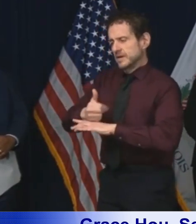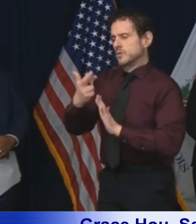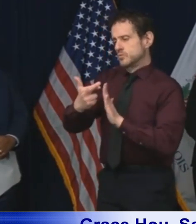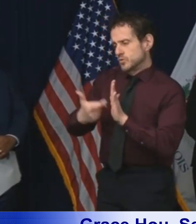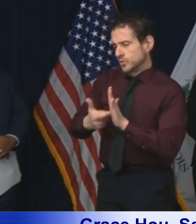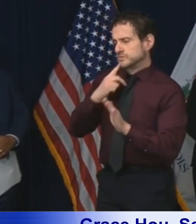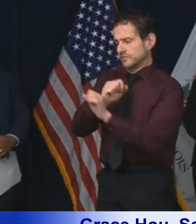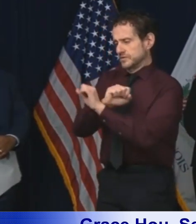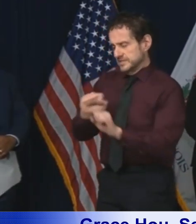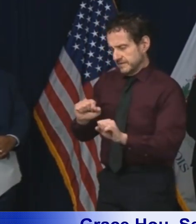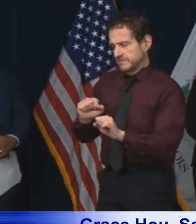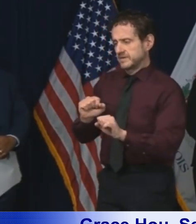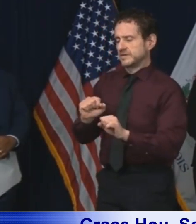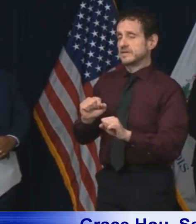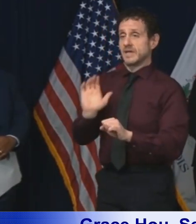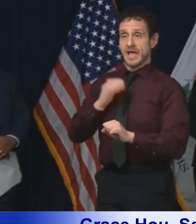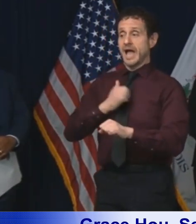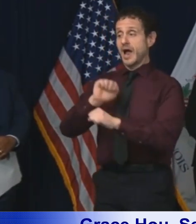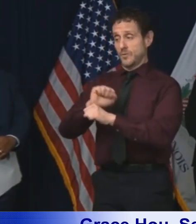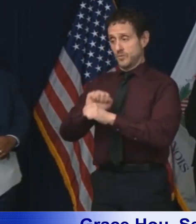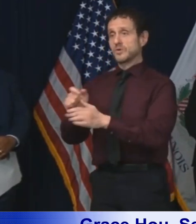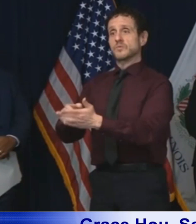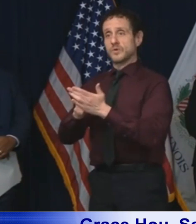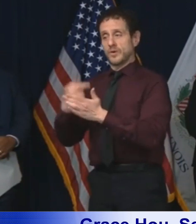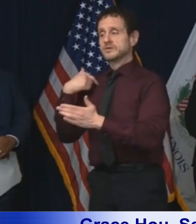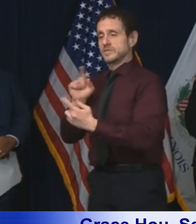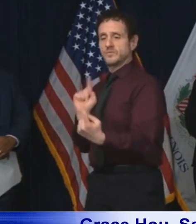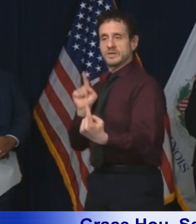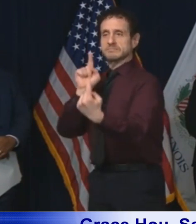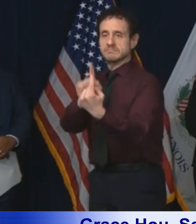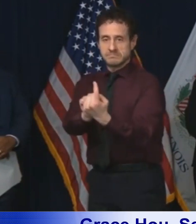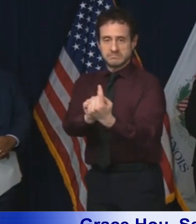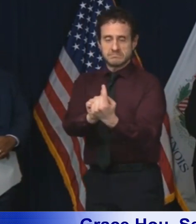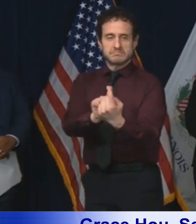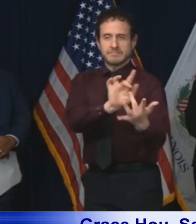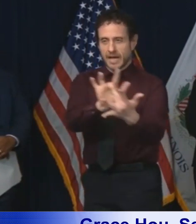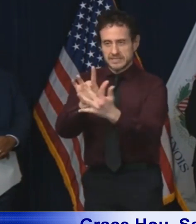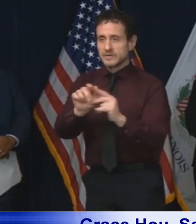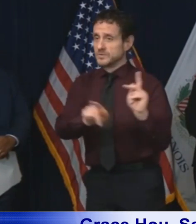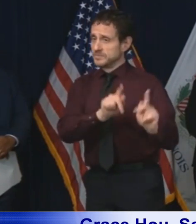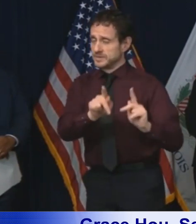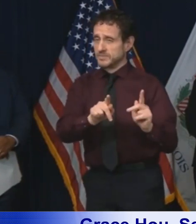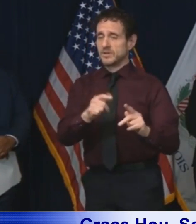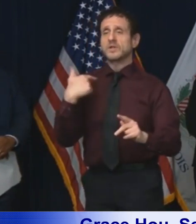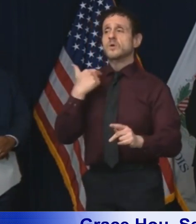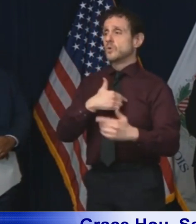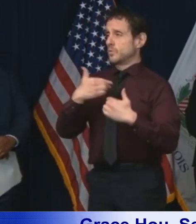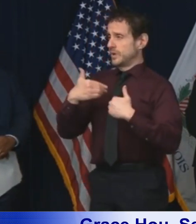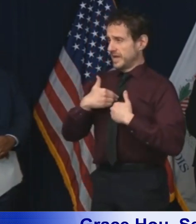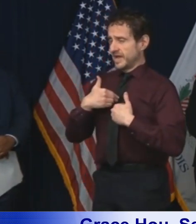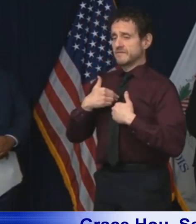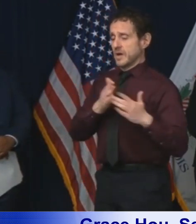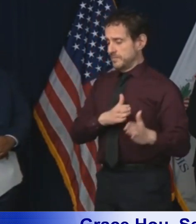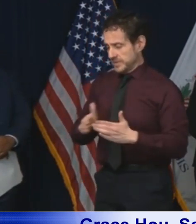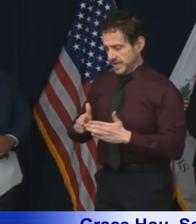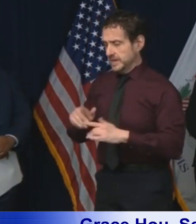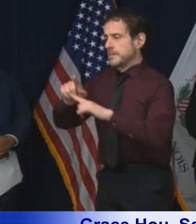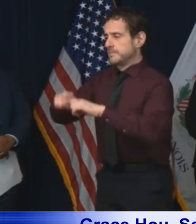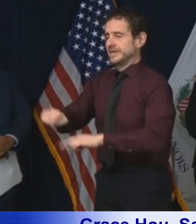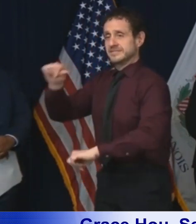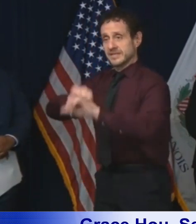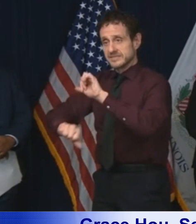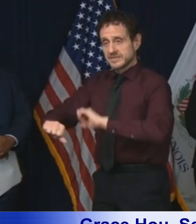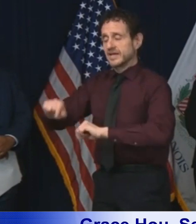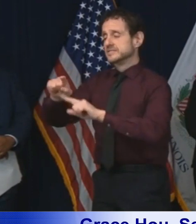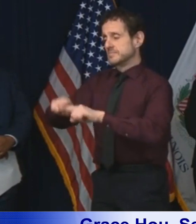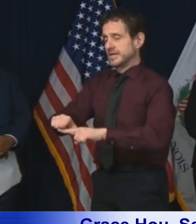as our work requires human connection. We have a multifaceted data and science-informed plan in motion that